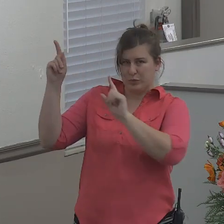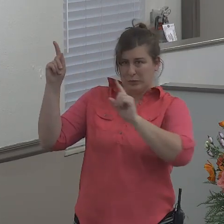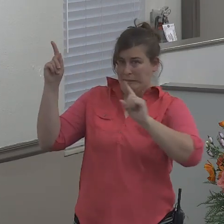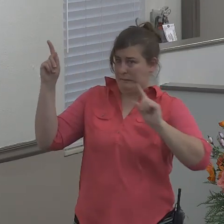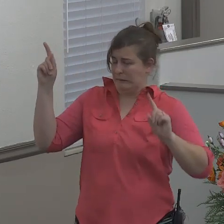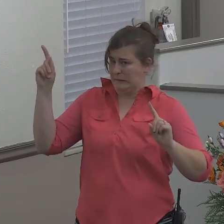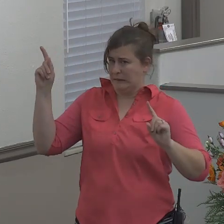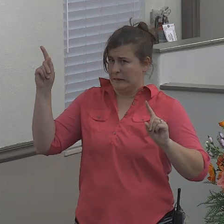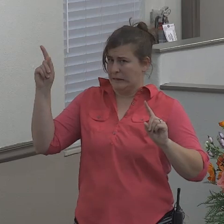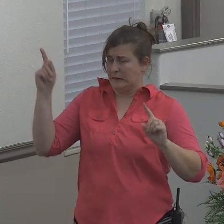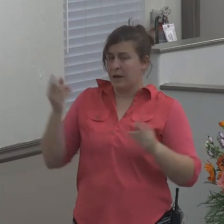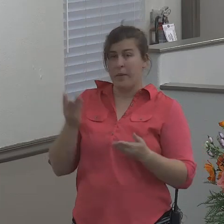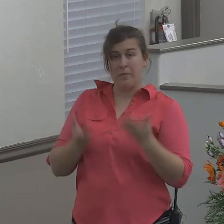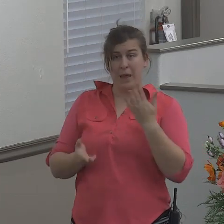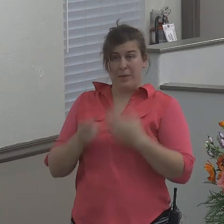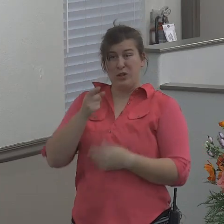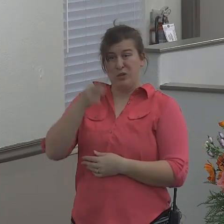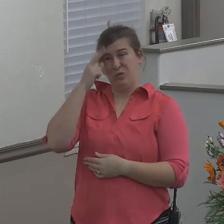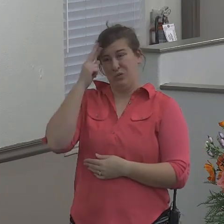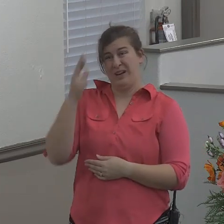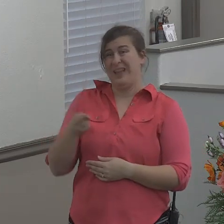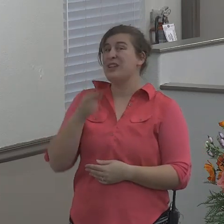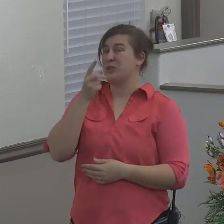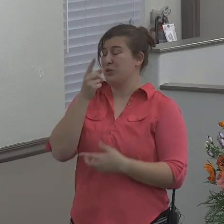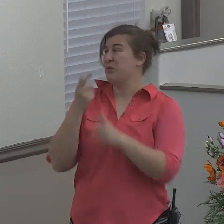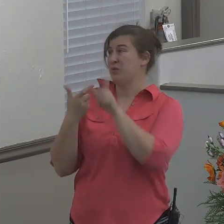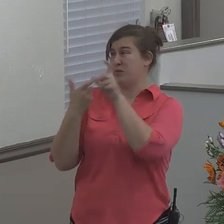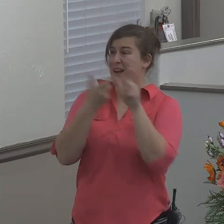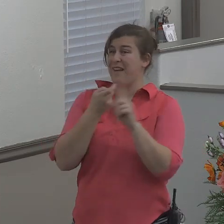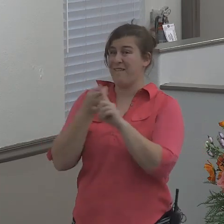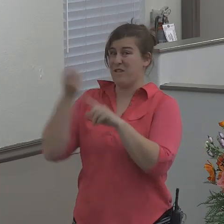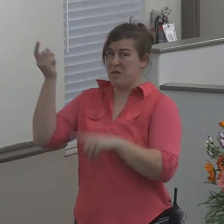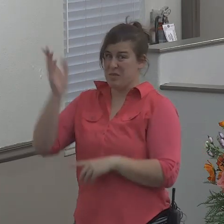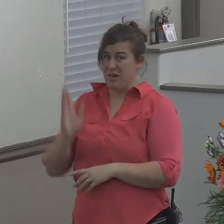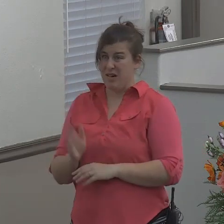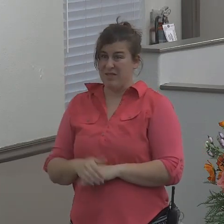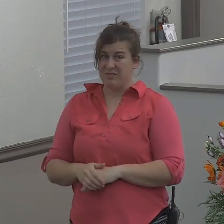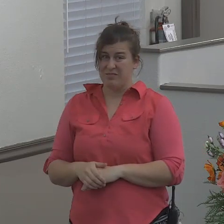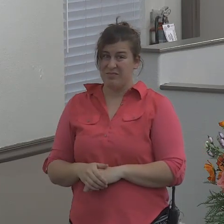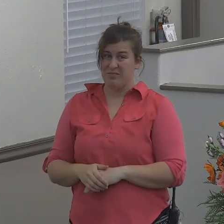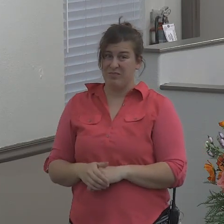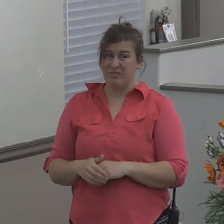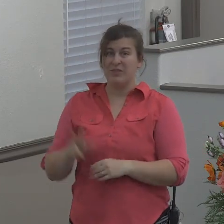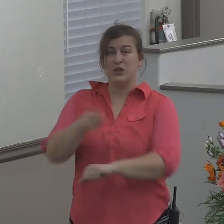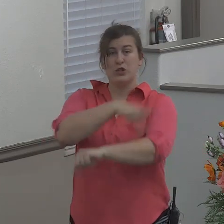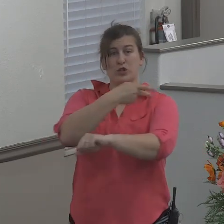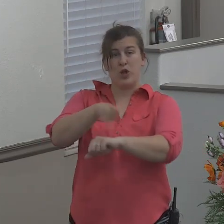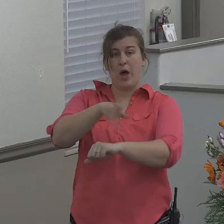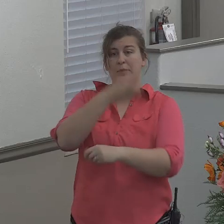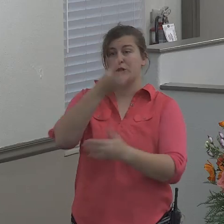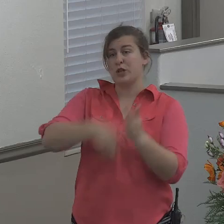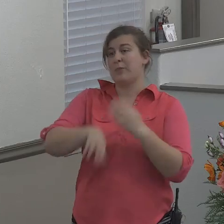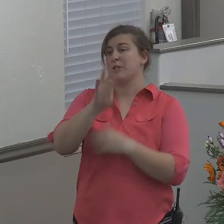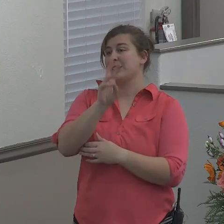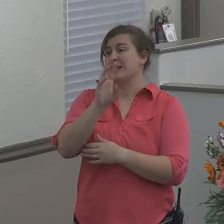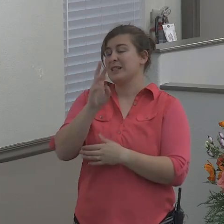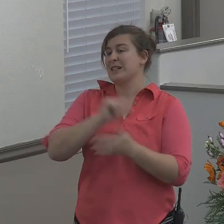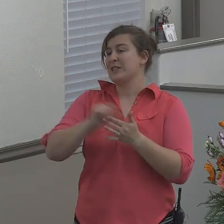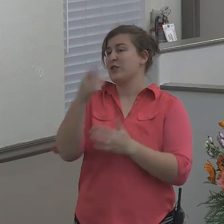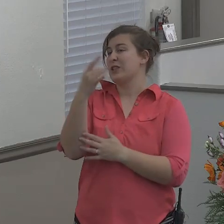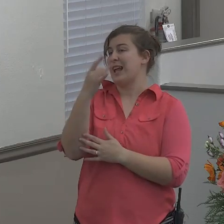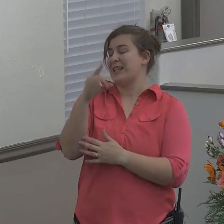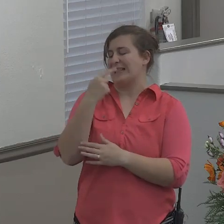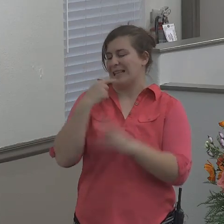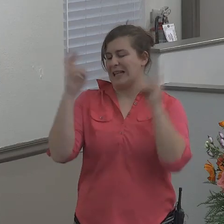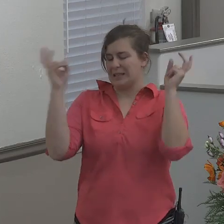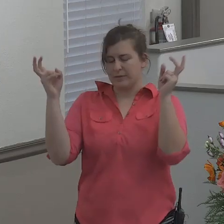Maybe you've been running from God. In Psalms 66 verse 18 it